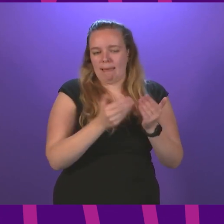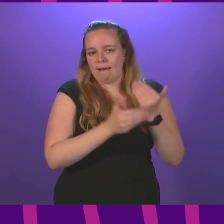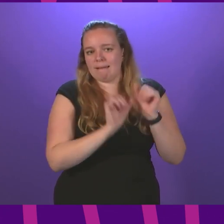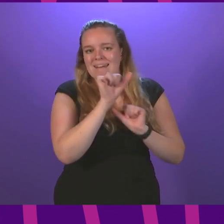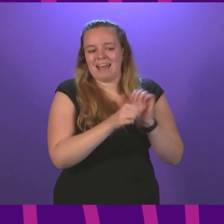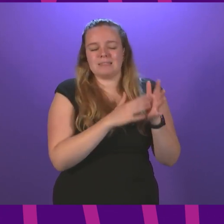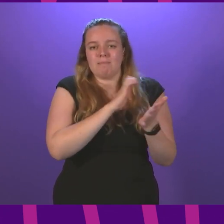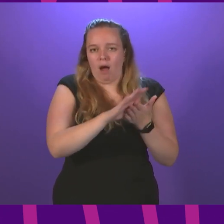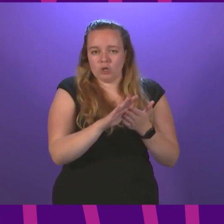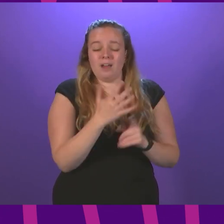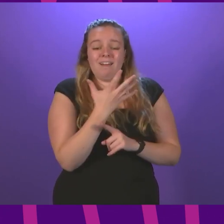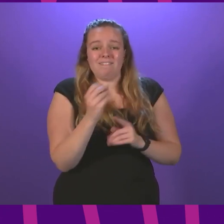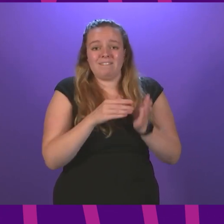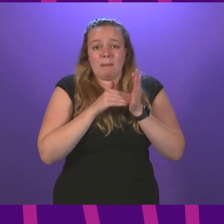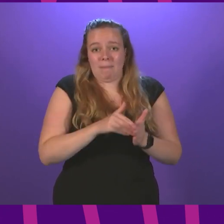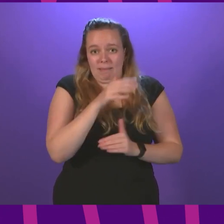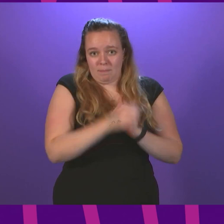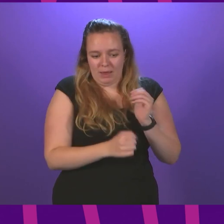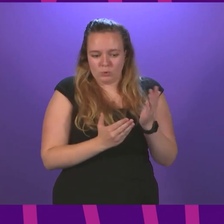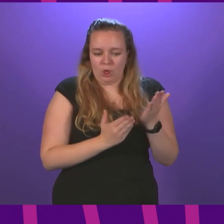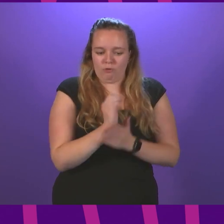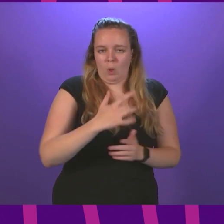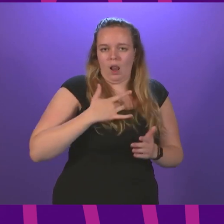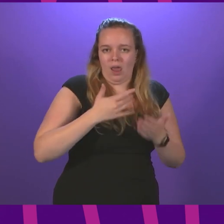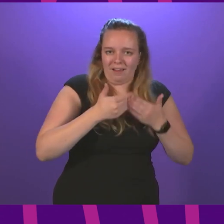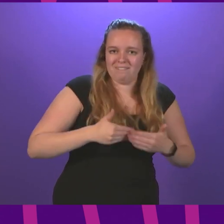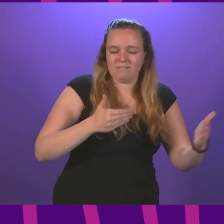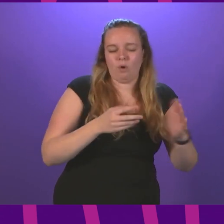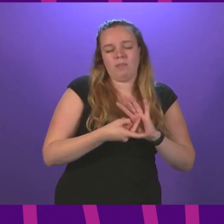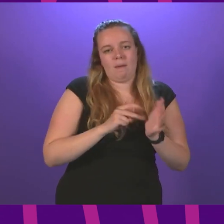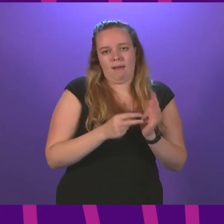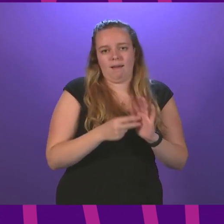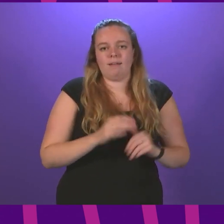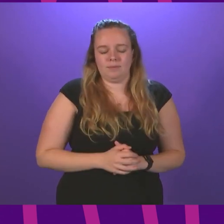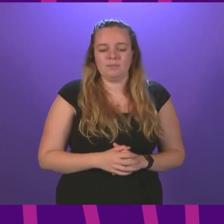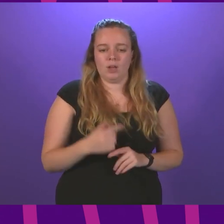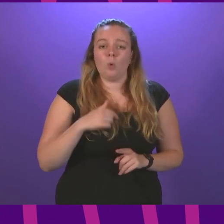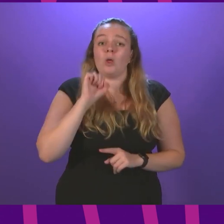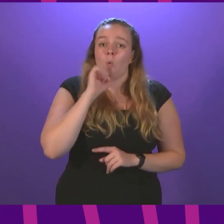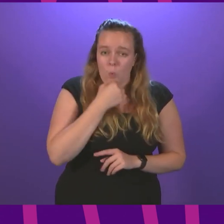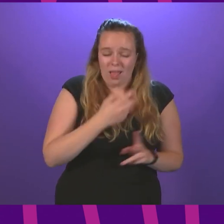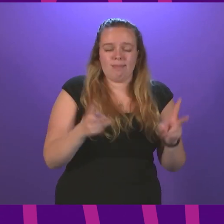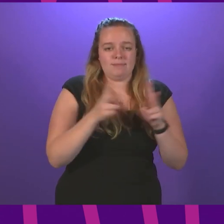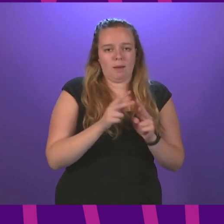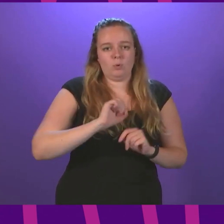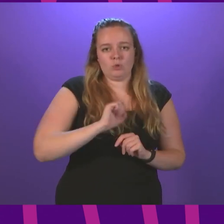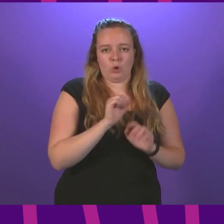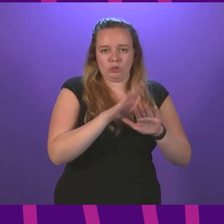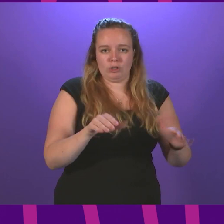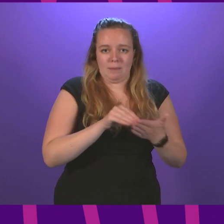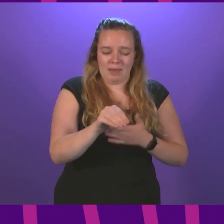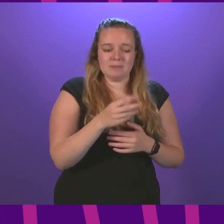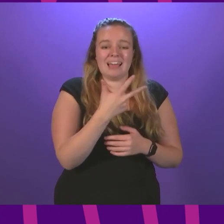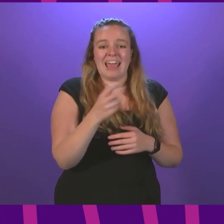March, backed by £50 million over the lifespan of the plan. We will double Scottish child payment to £80